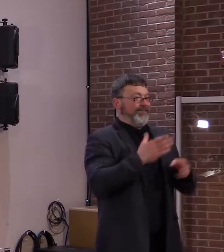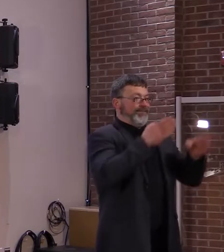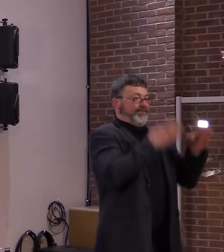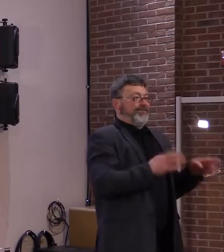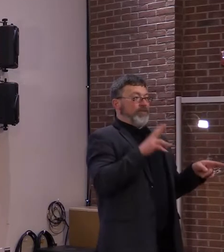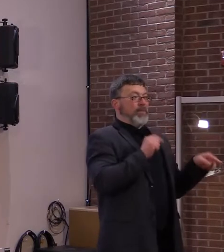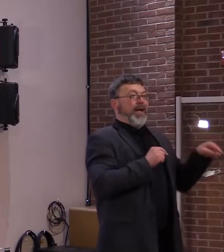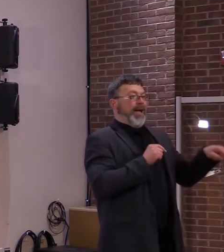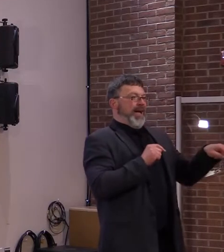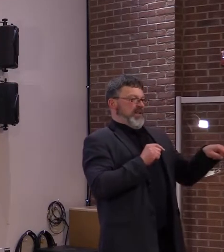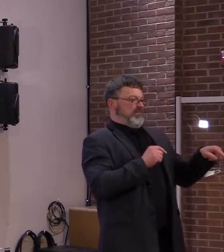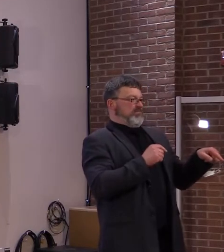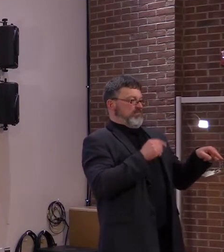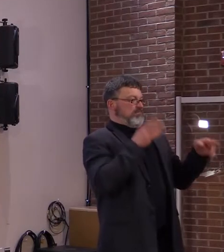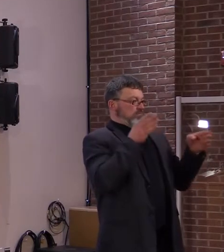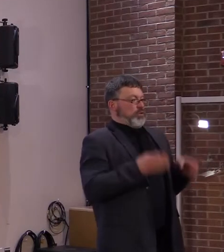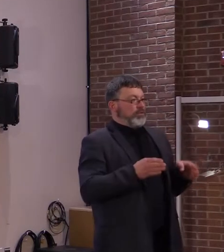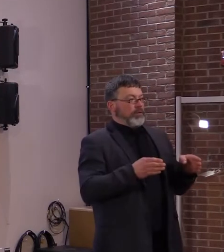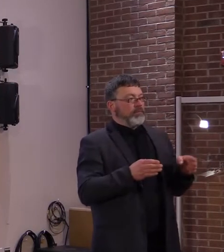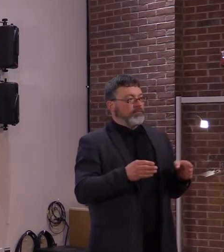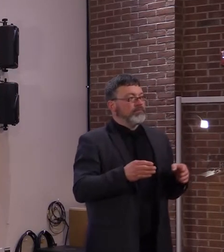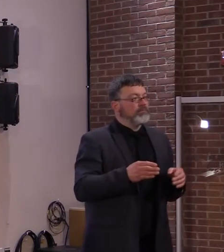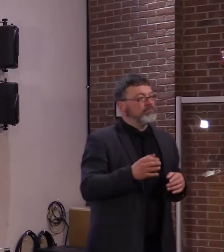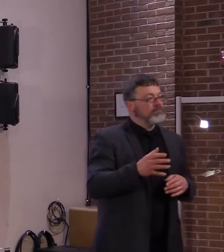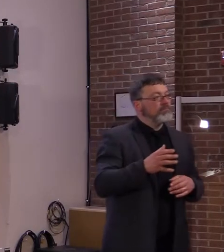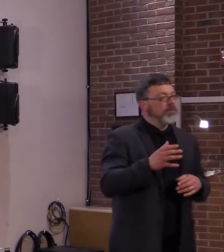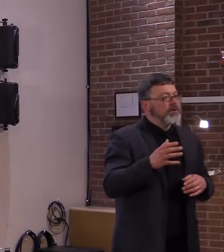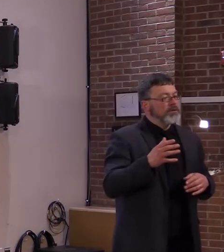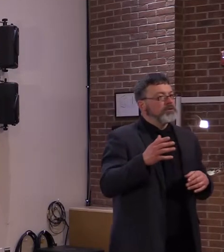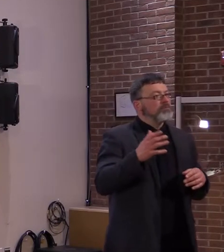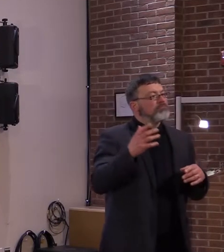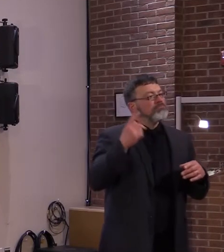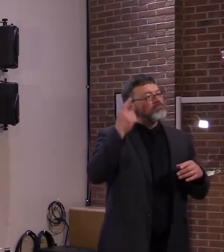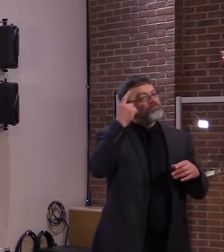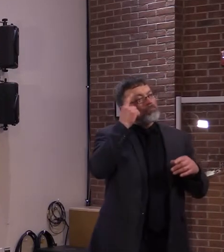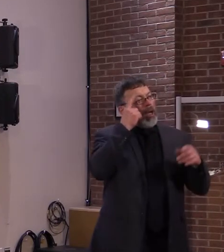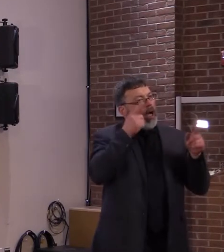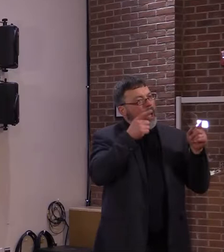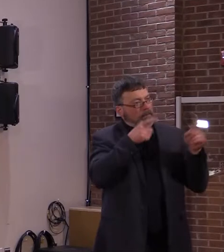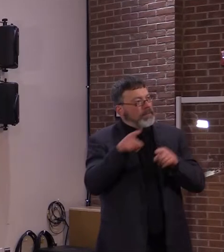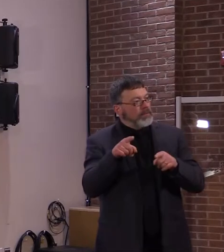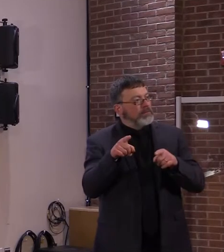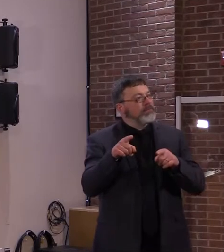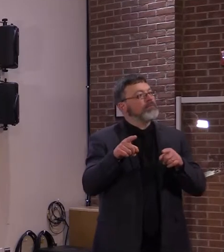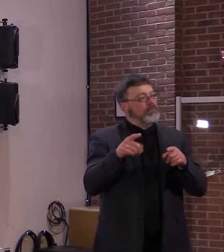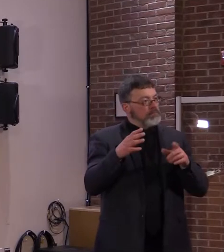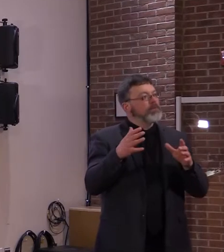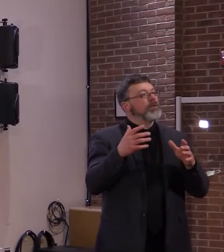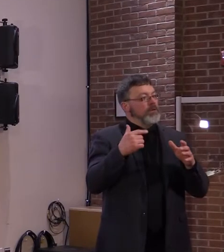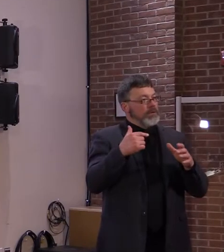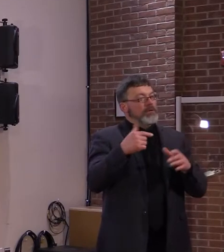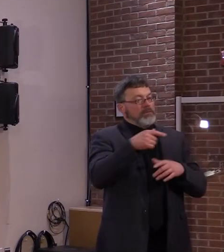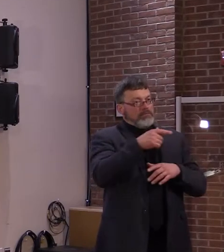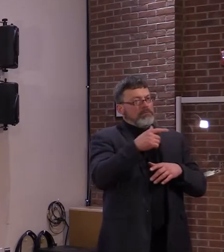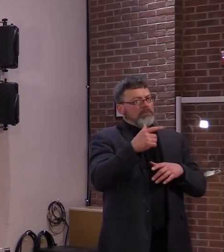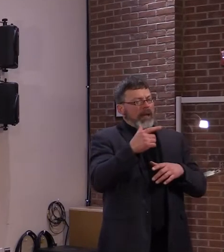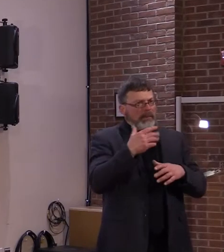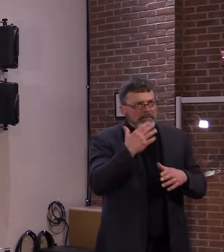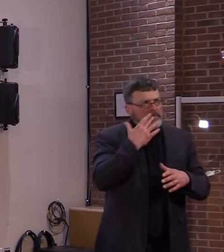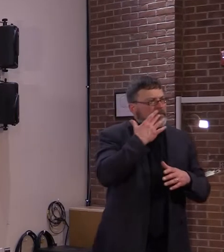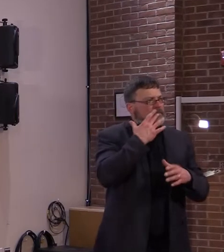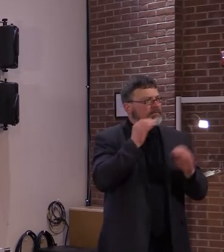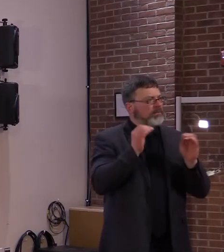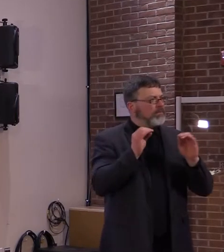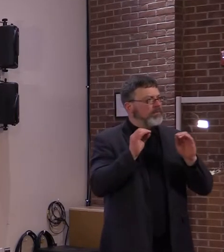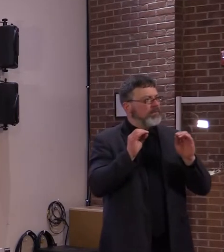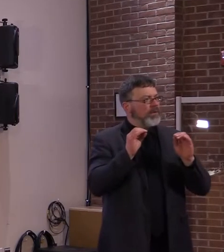benign enough compared to the horror stories of severe illness and death. I was lucky. I have full lung capacity.